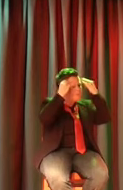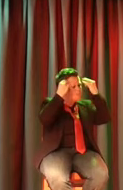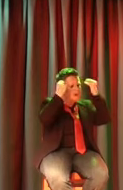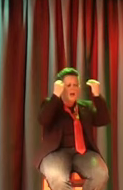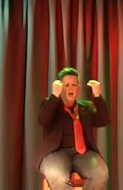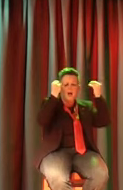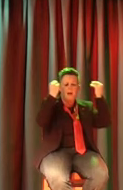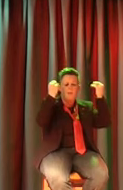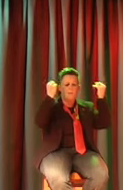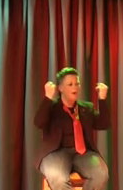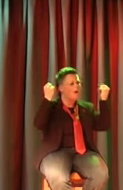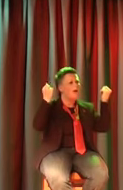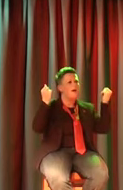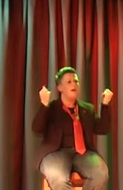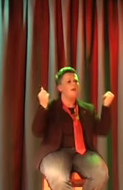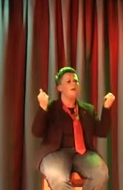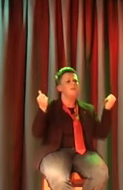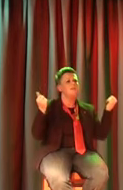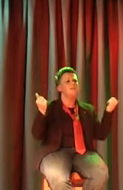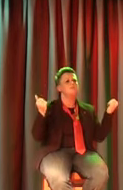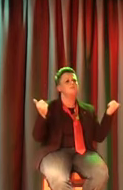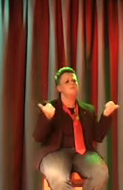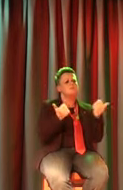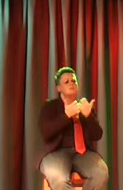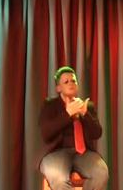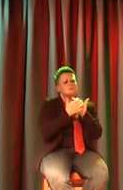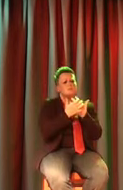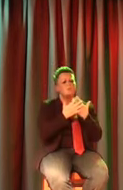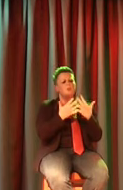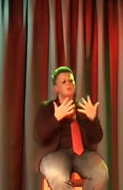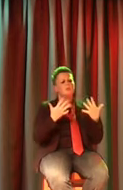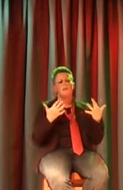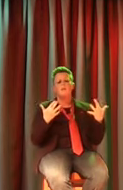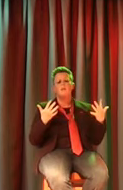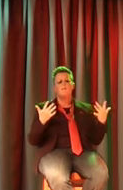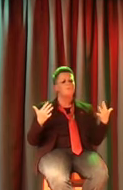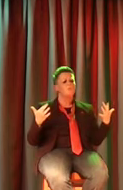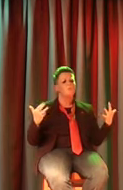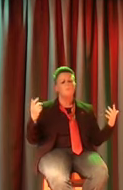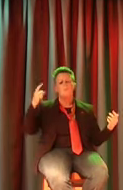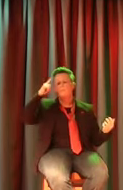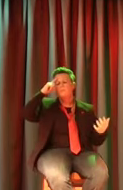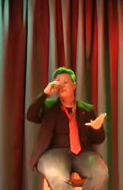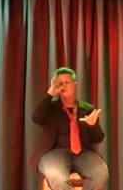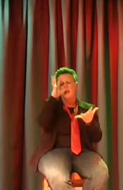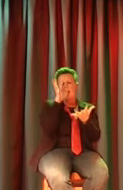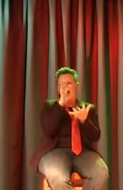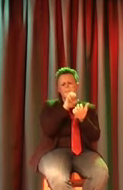my mind, so much of you is left